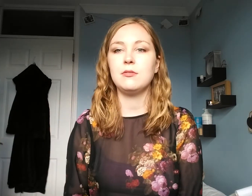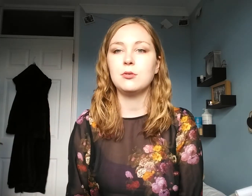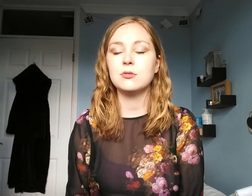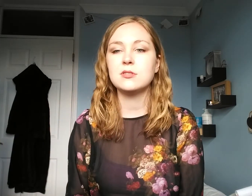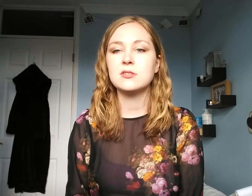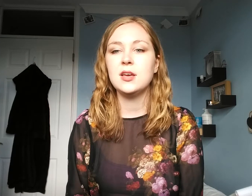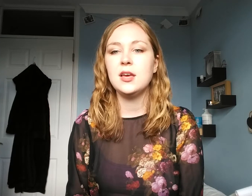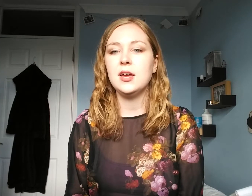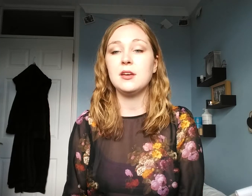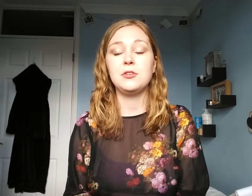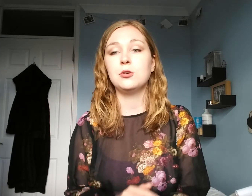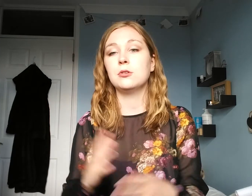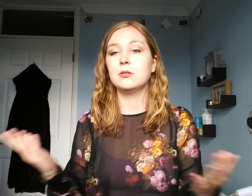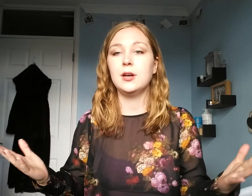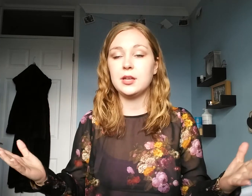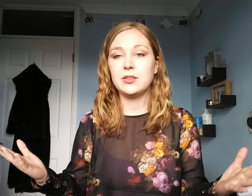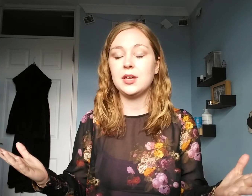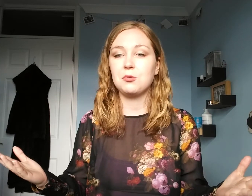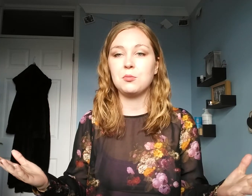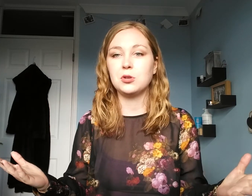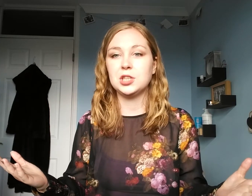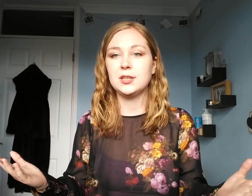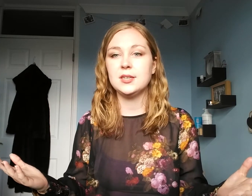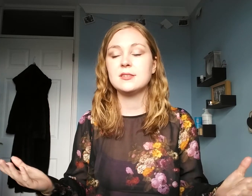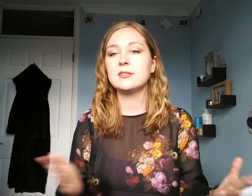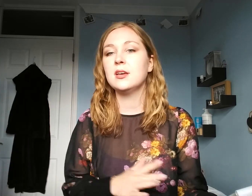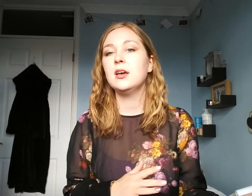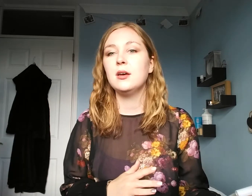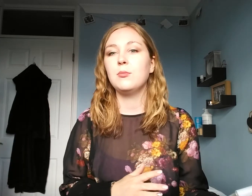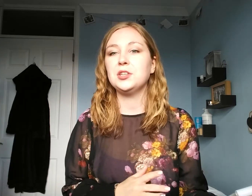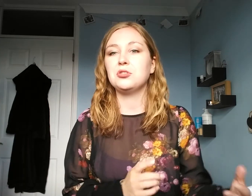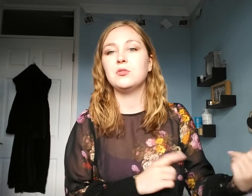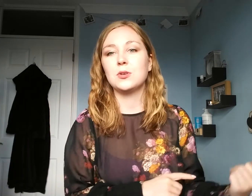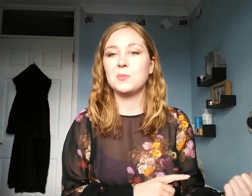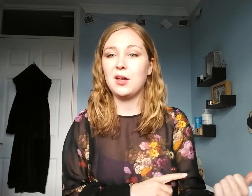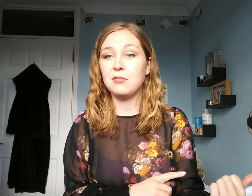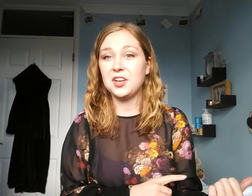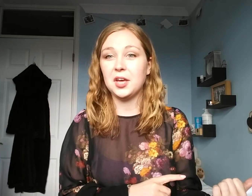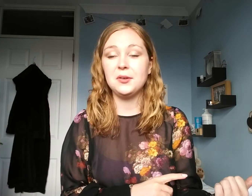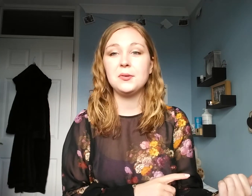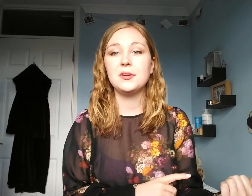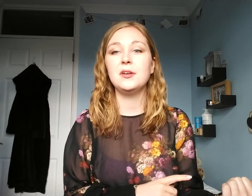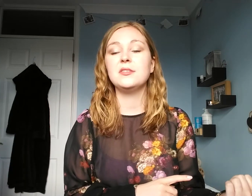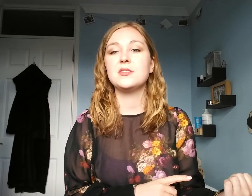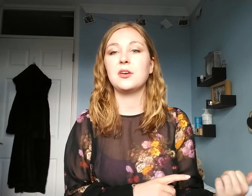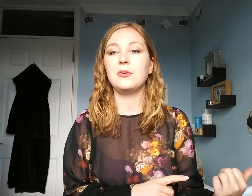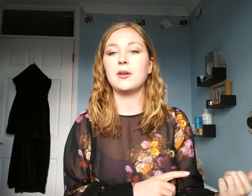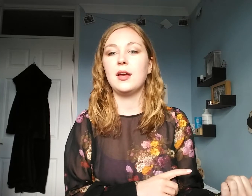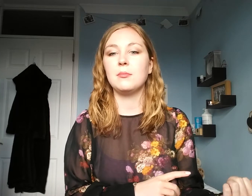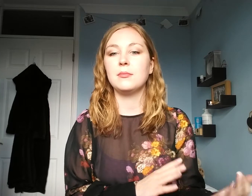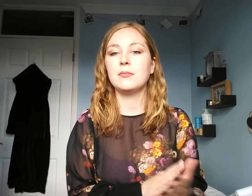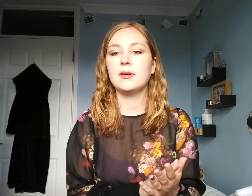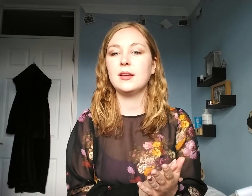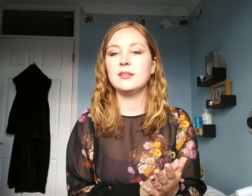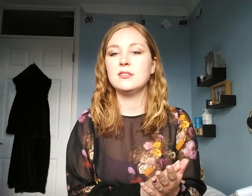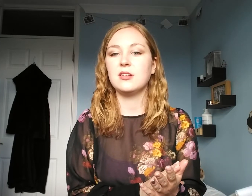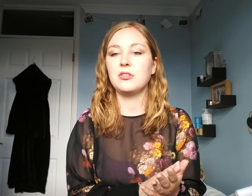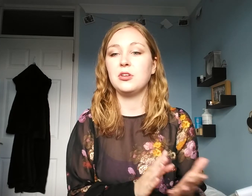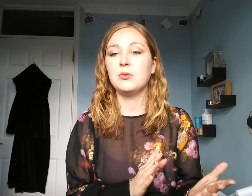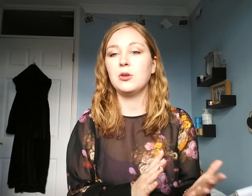fours. If you're another year group watching this, make sure you've watched my other video, so that you know